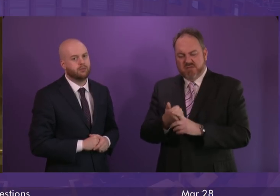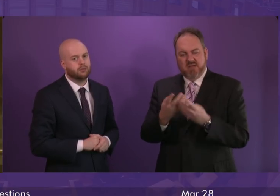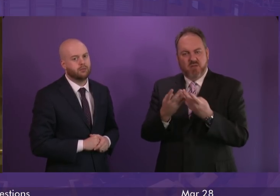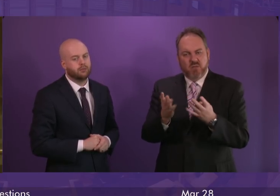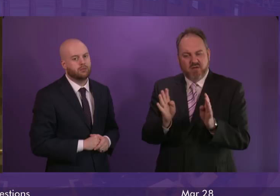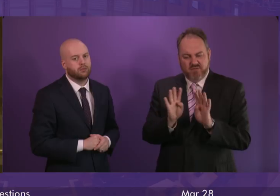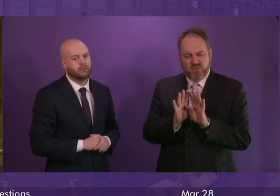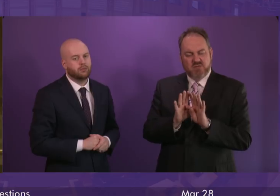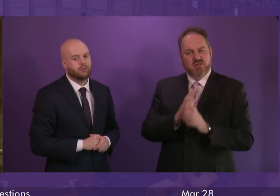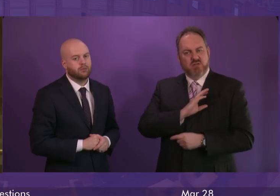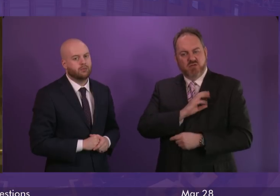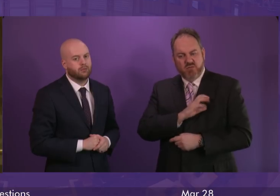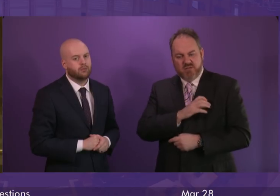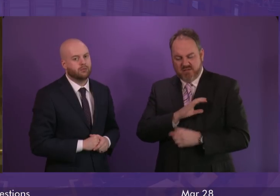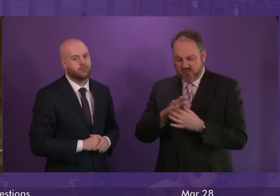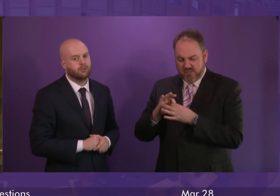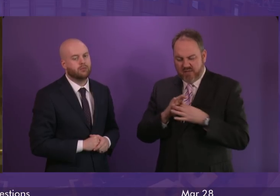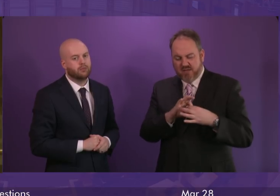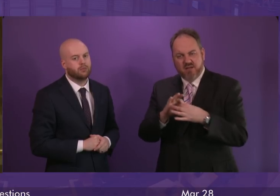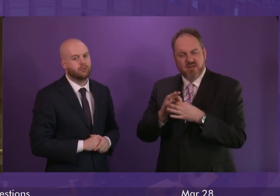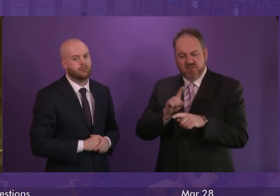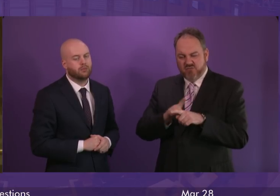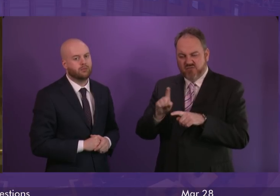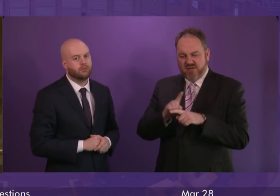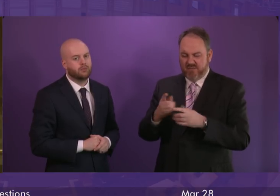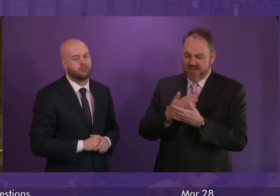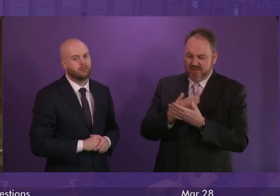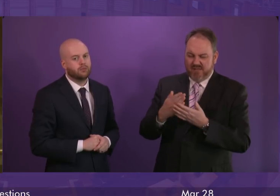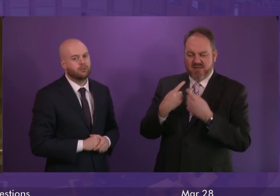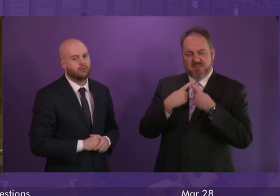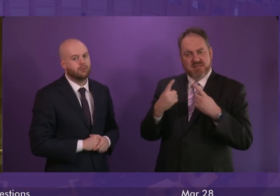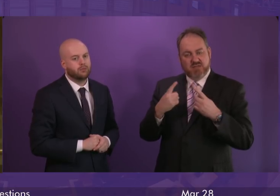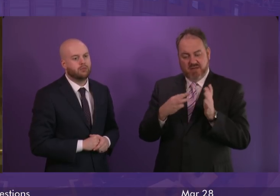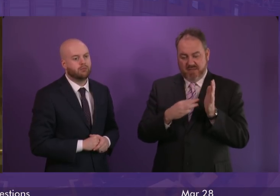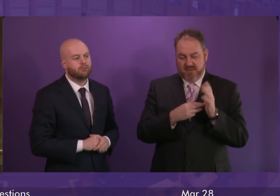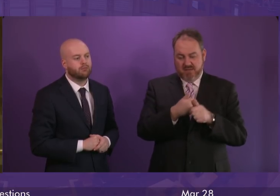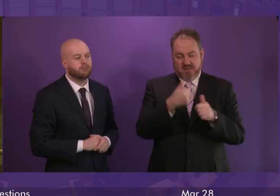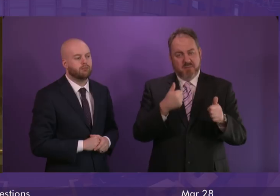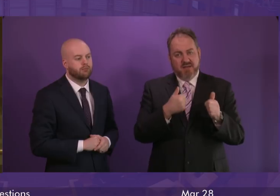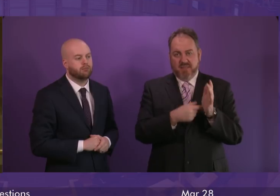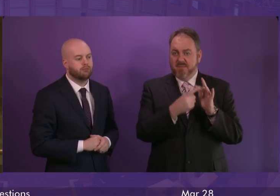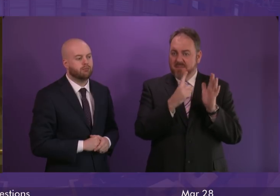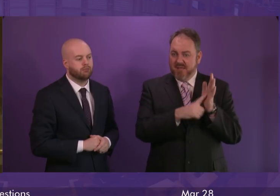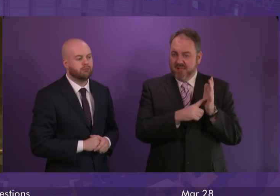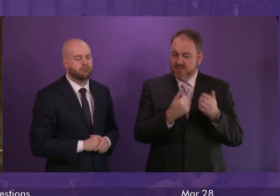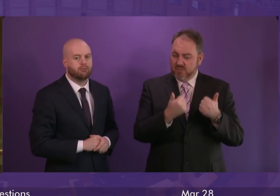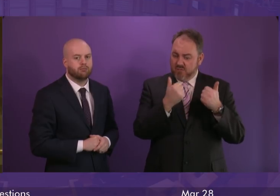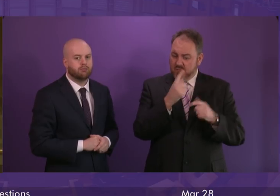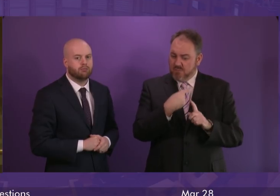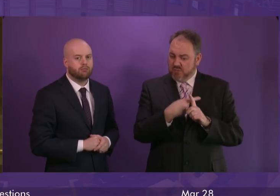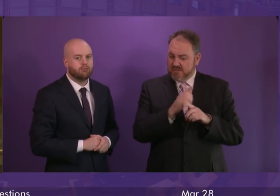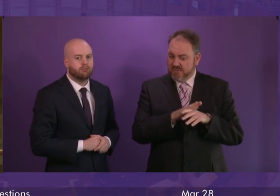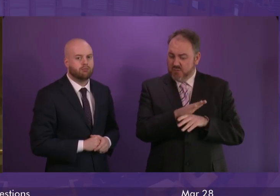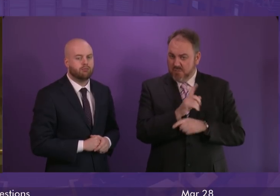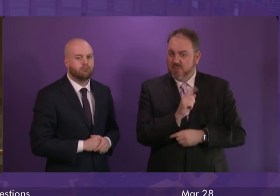unions and local and national agencies has sought to present a clear message that the mill has a positive future. It's reported today that a preferred bidder has been